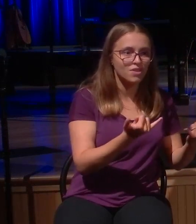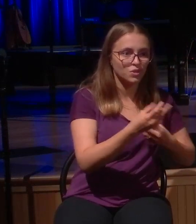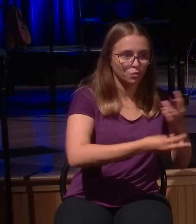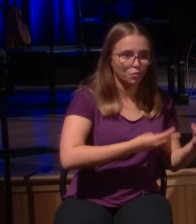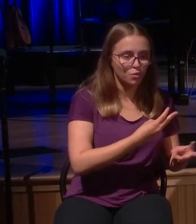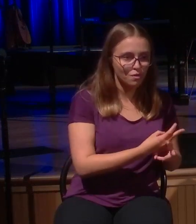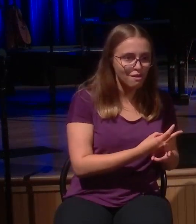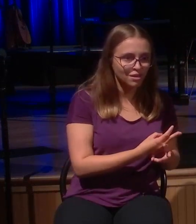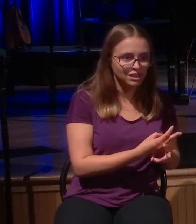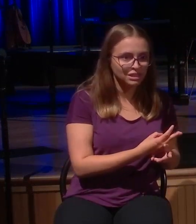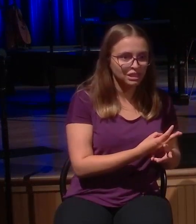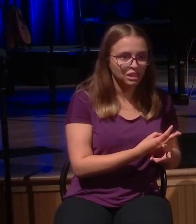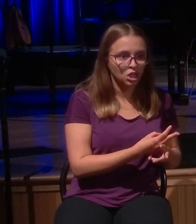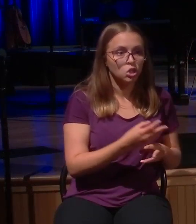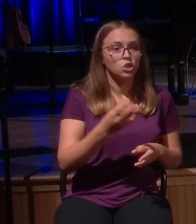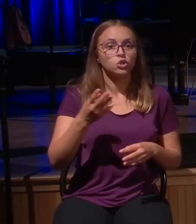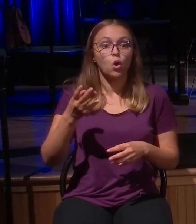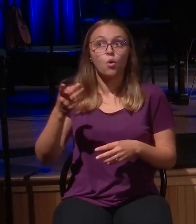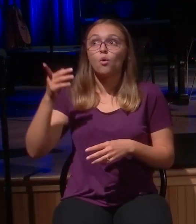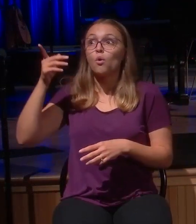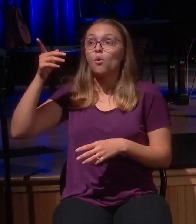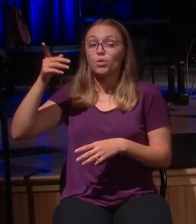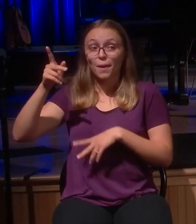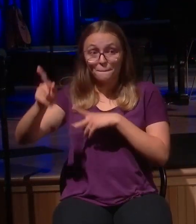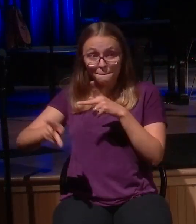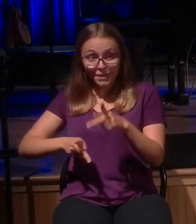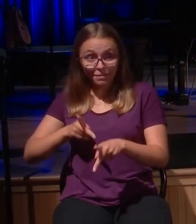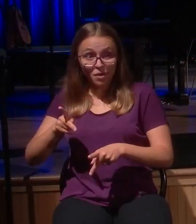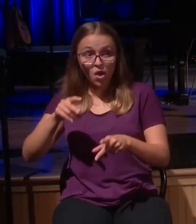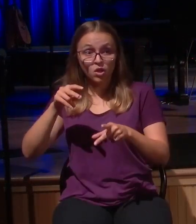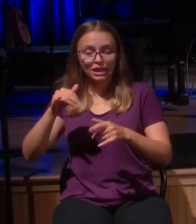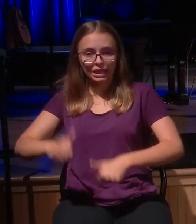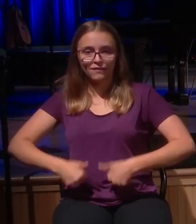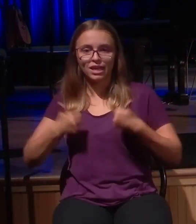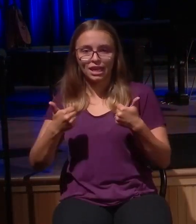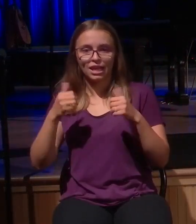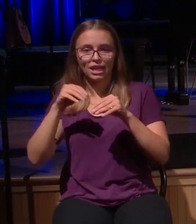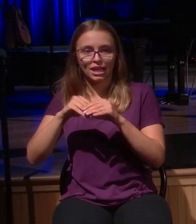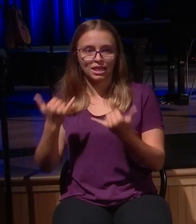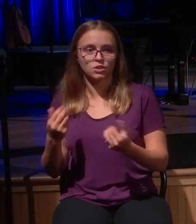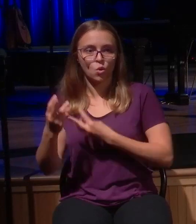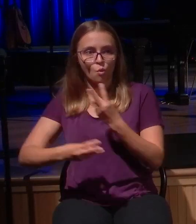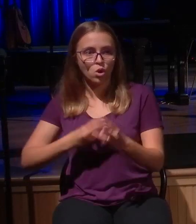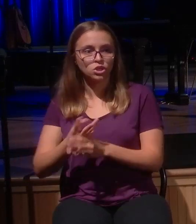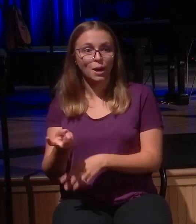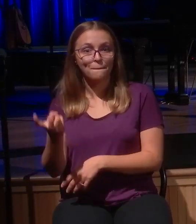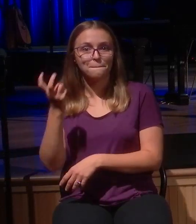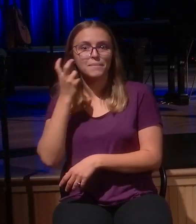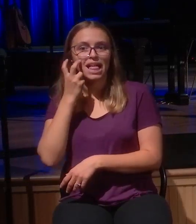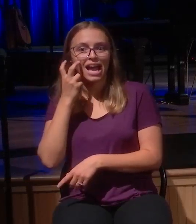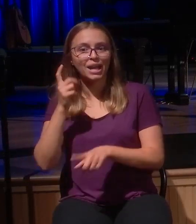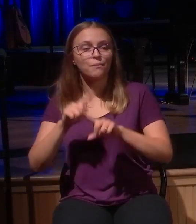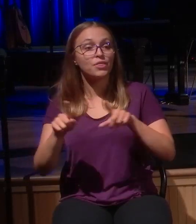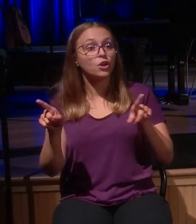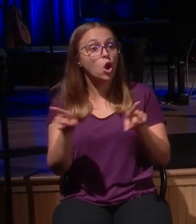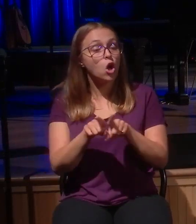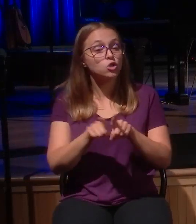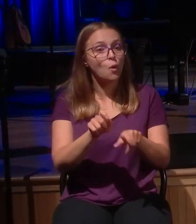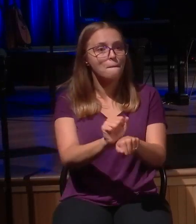Not only are they blind, they're bound. Romans chapter 6 has this little phrase talking about the human condition. Here it is. The phrase is, are